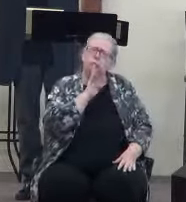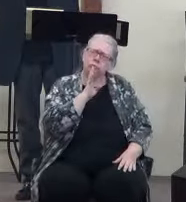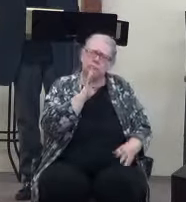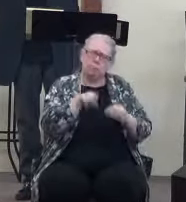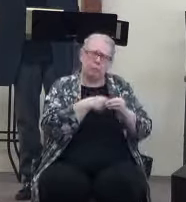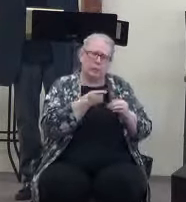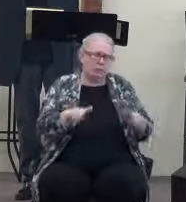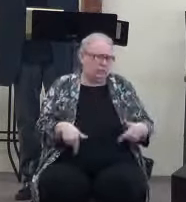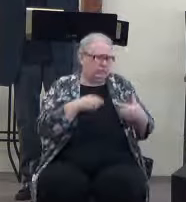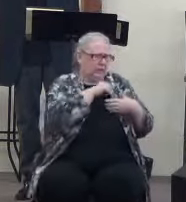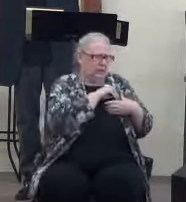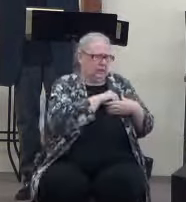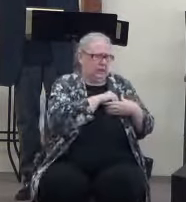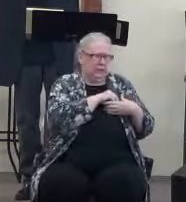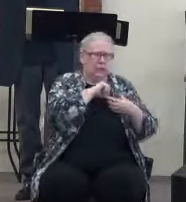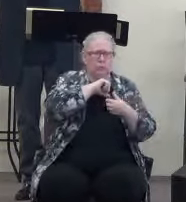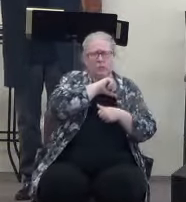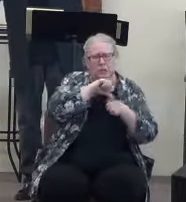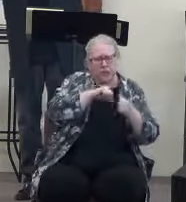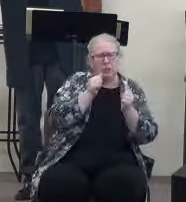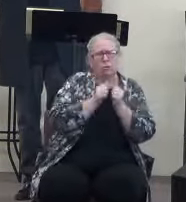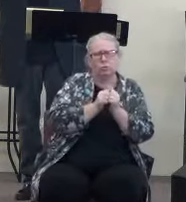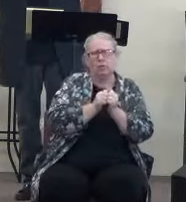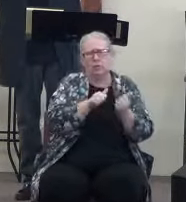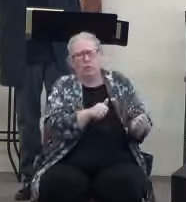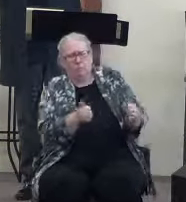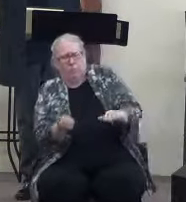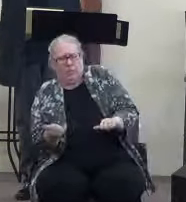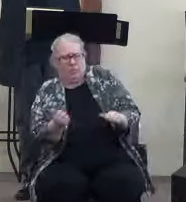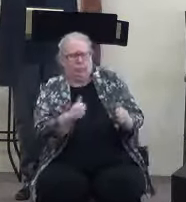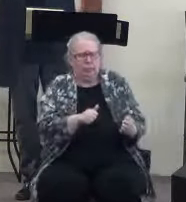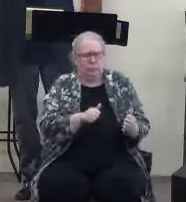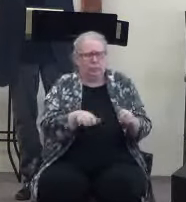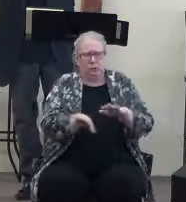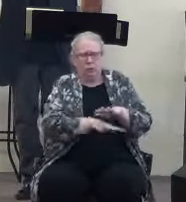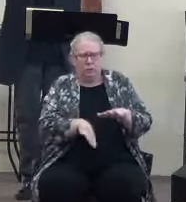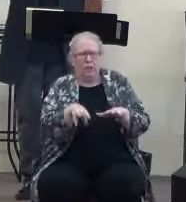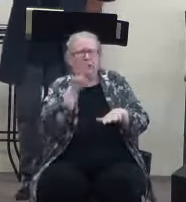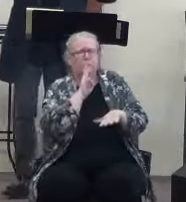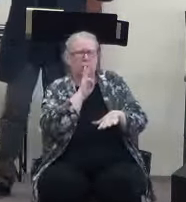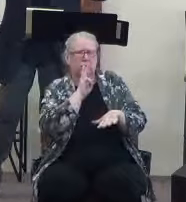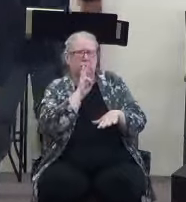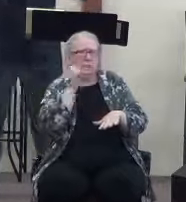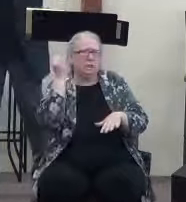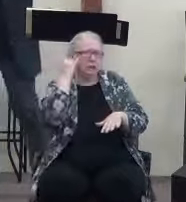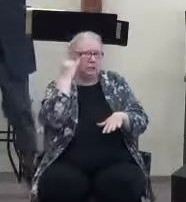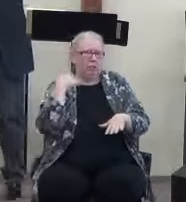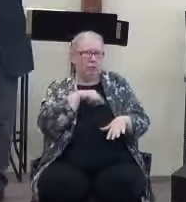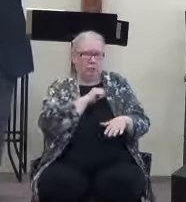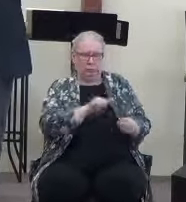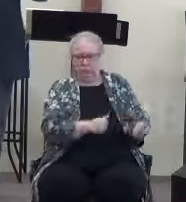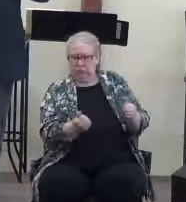always relate it to baptism and going under the water. If we dunk you under the water long enough,